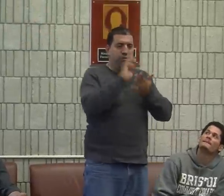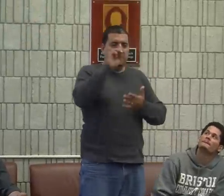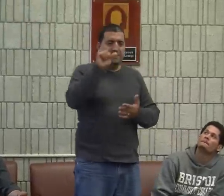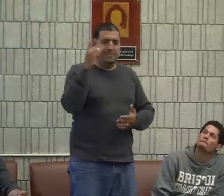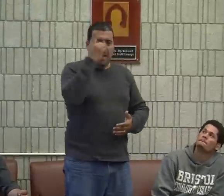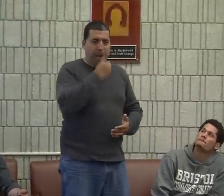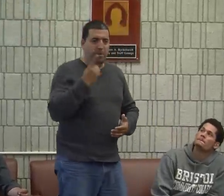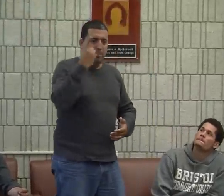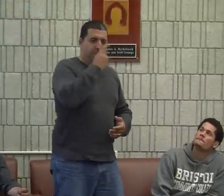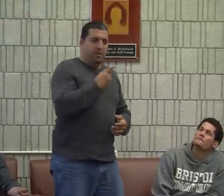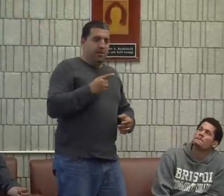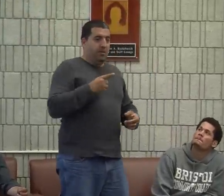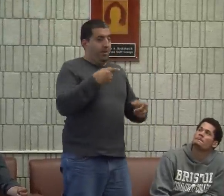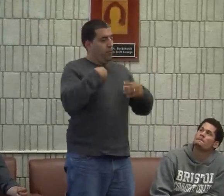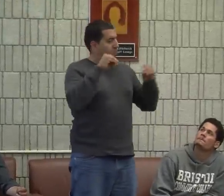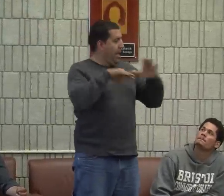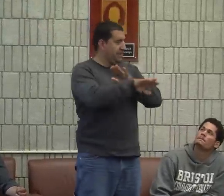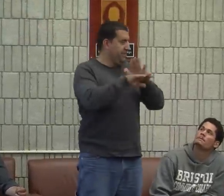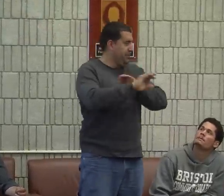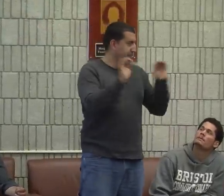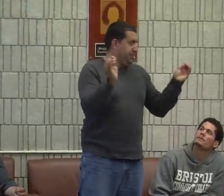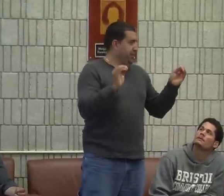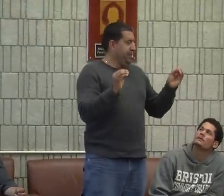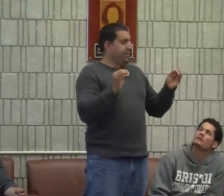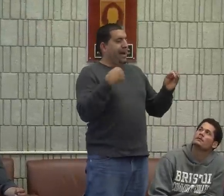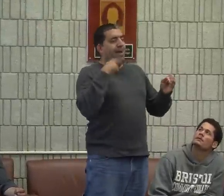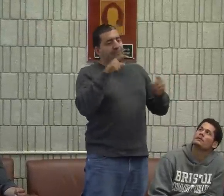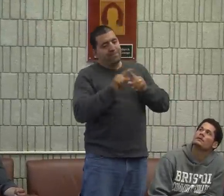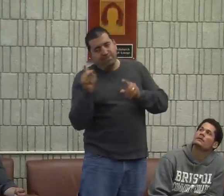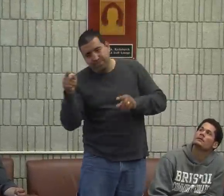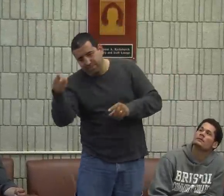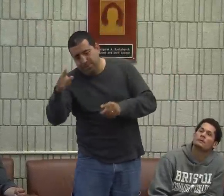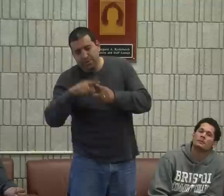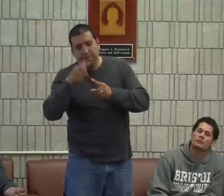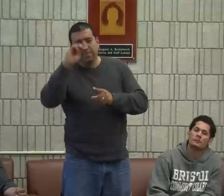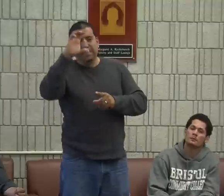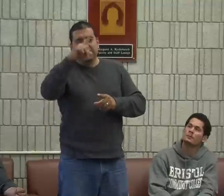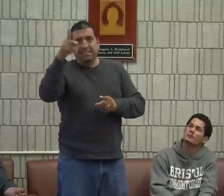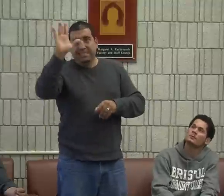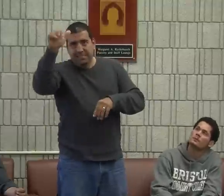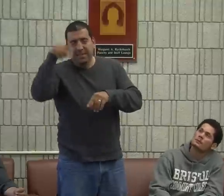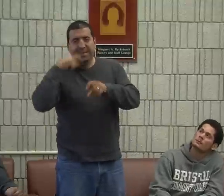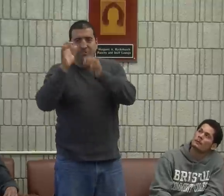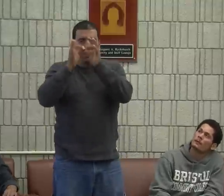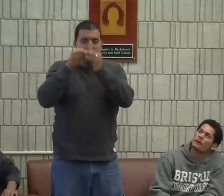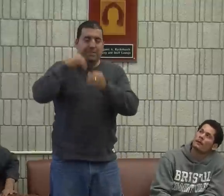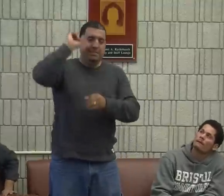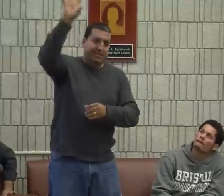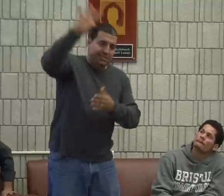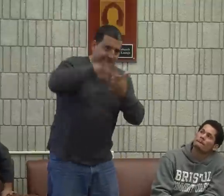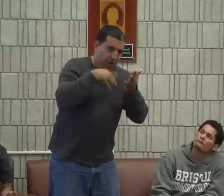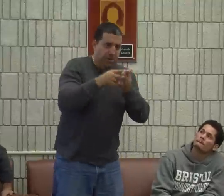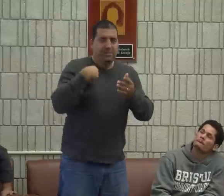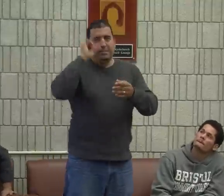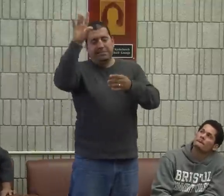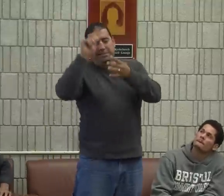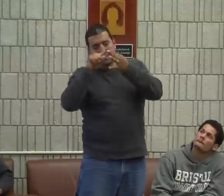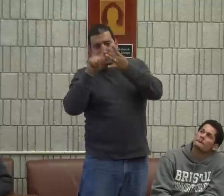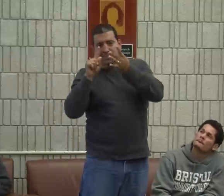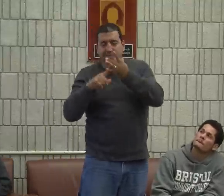My first year at UMass Dartmouth, I did not have any access and I had to go to the Mass Commission for the Deaf and Hard of